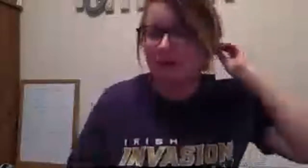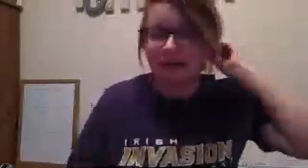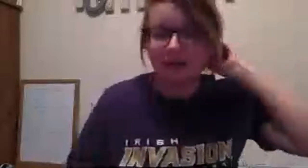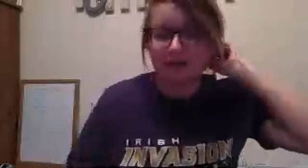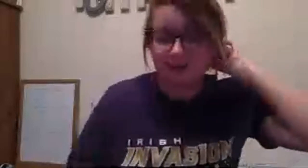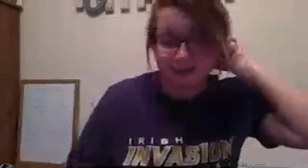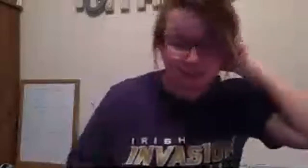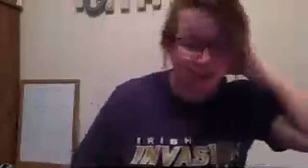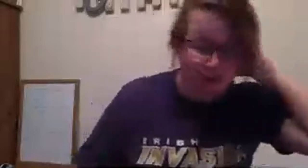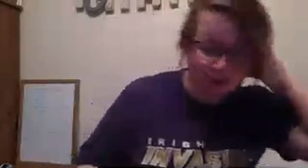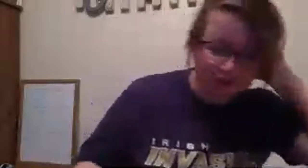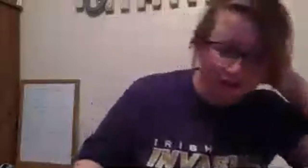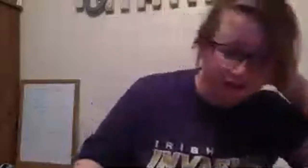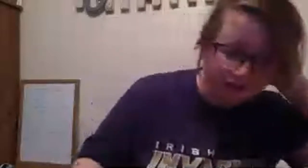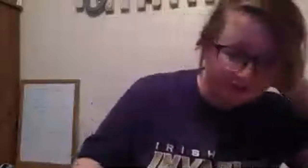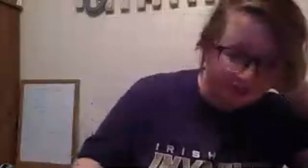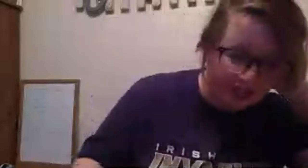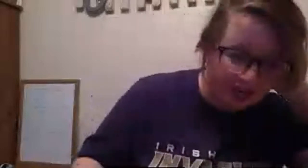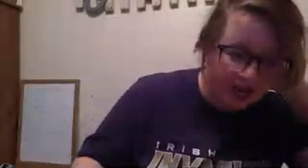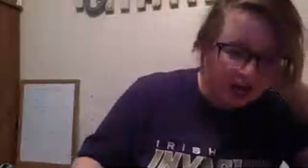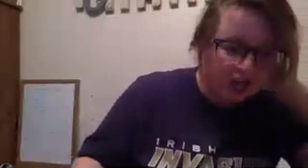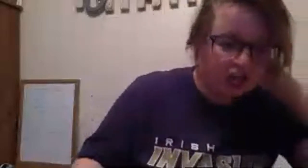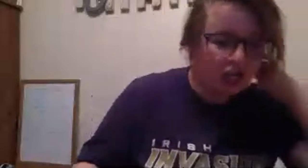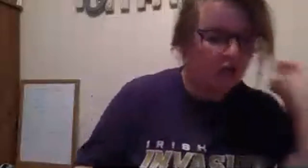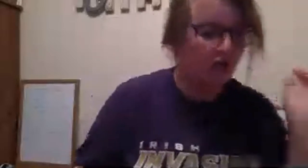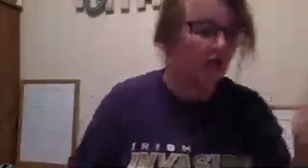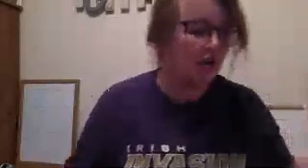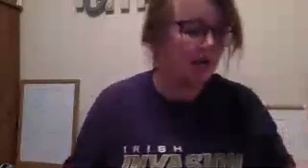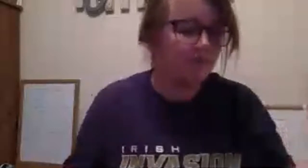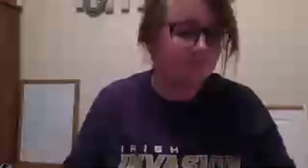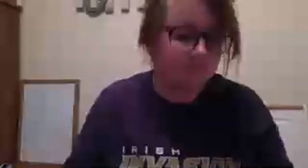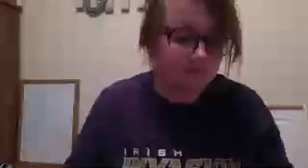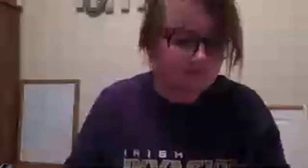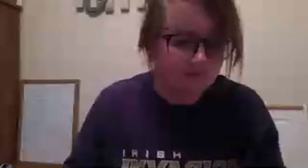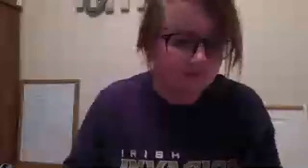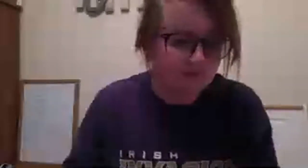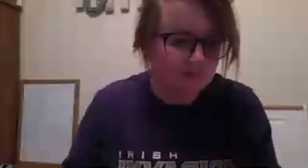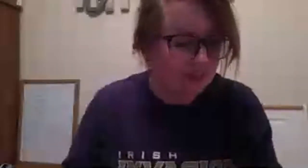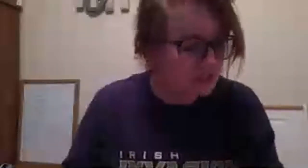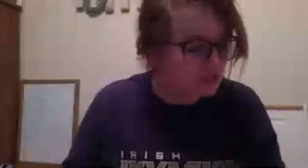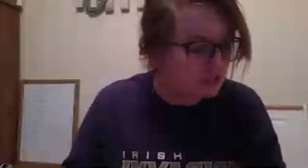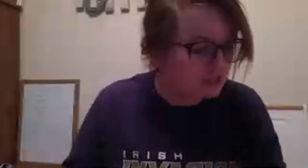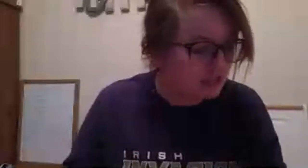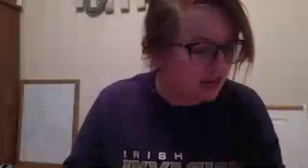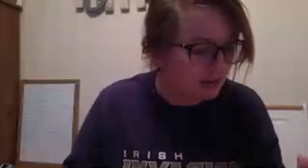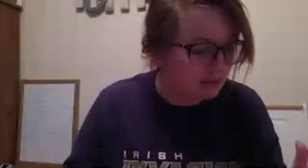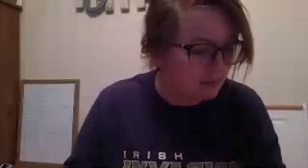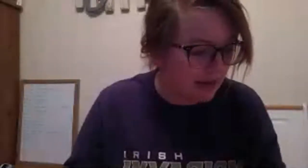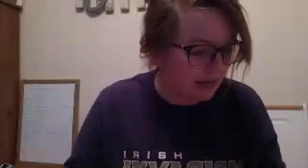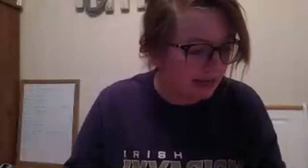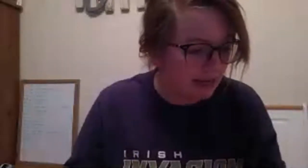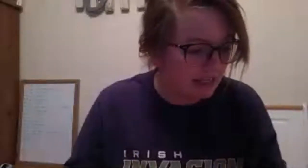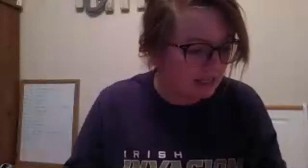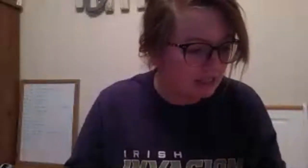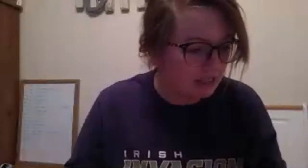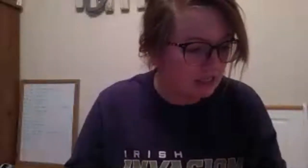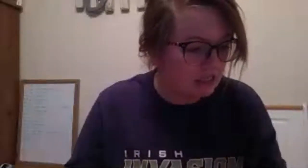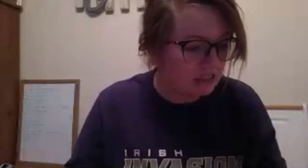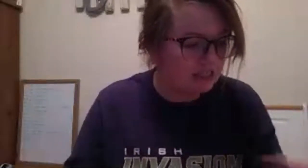because he's so awesome so um thomas beckett is a